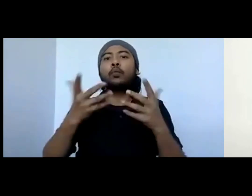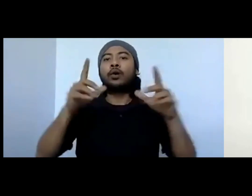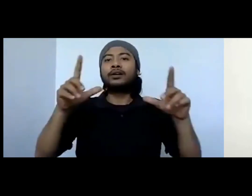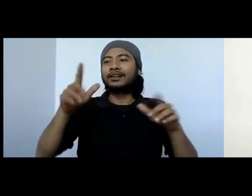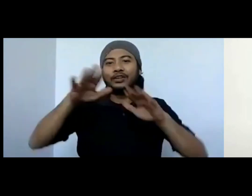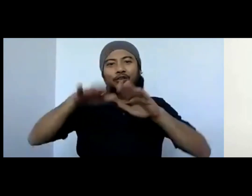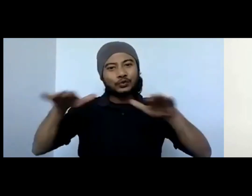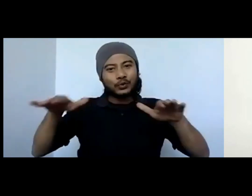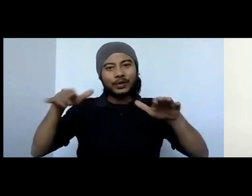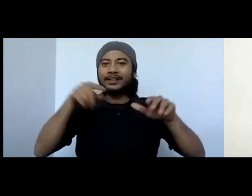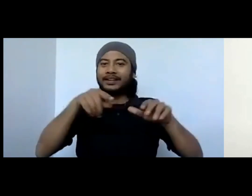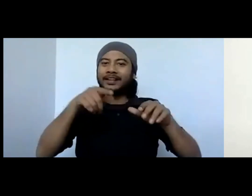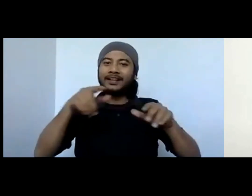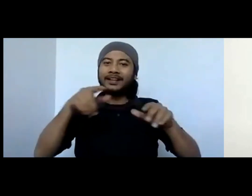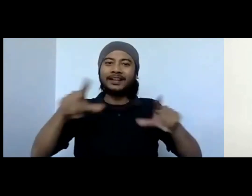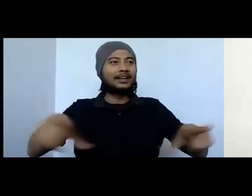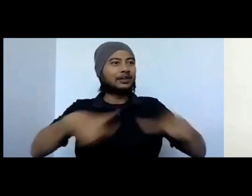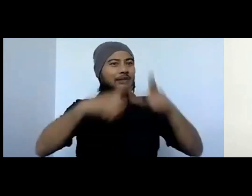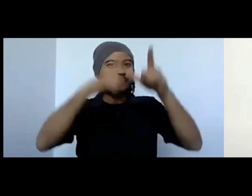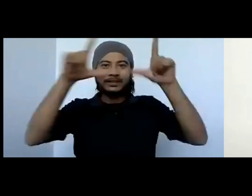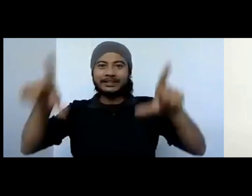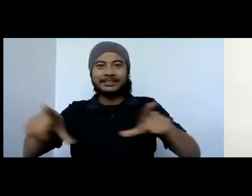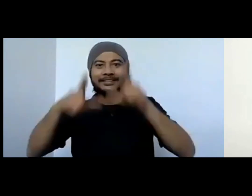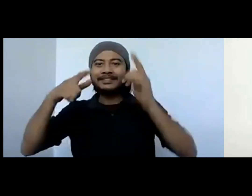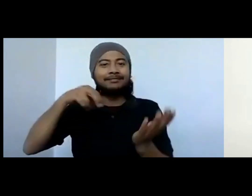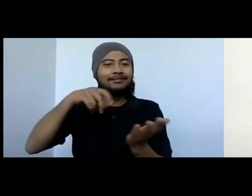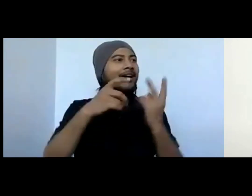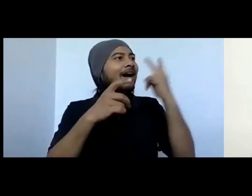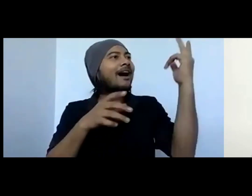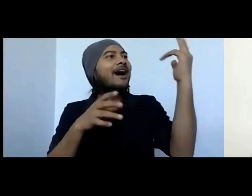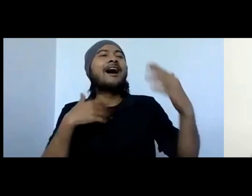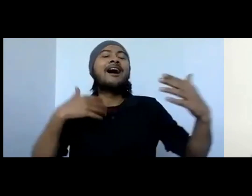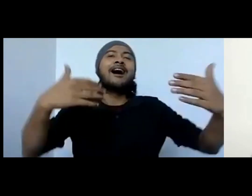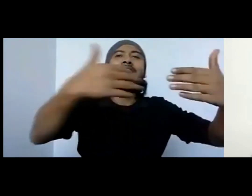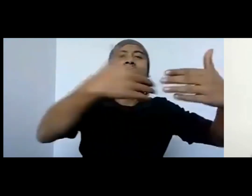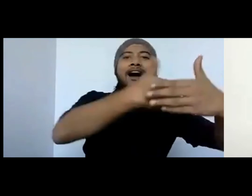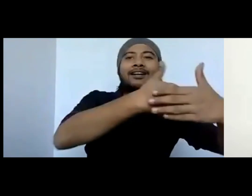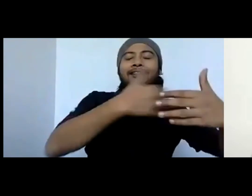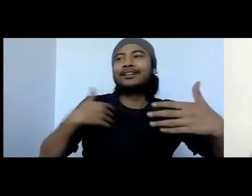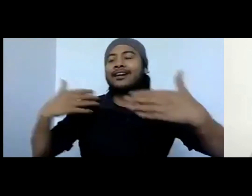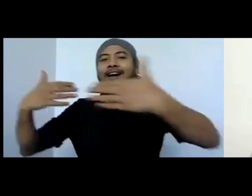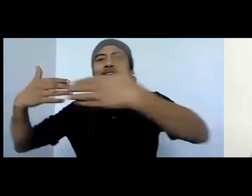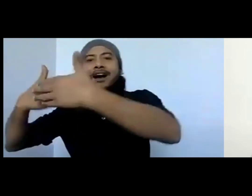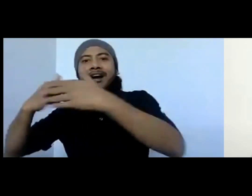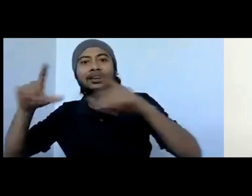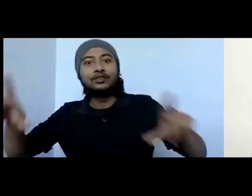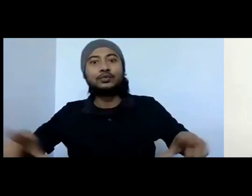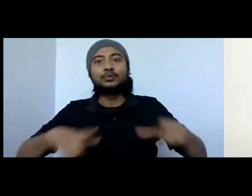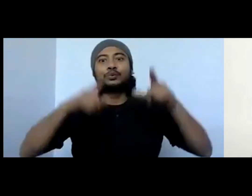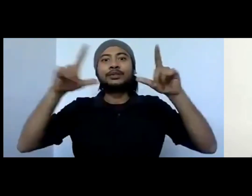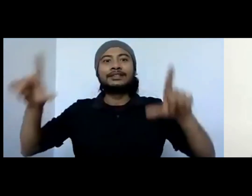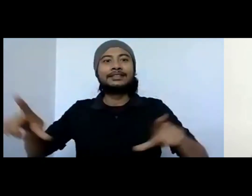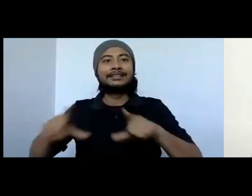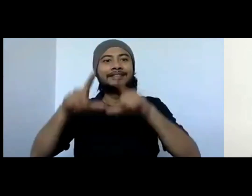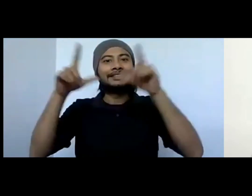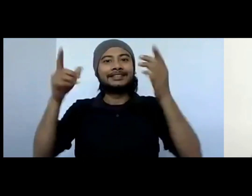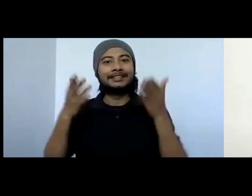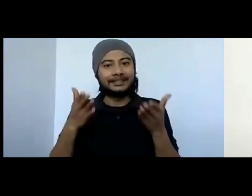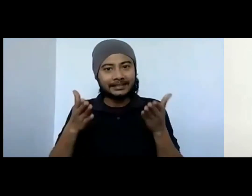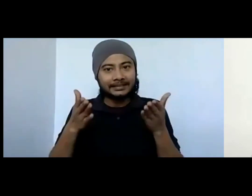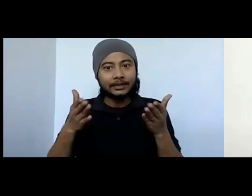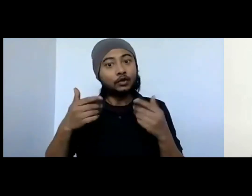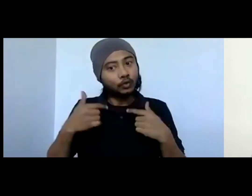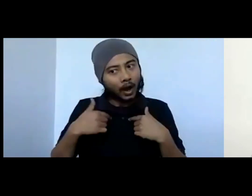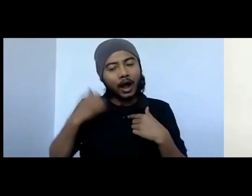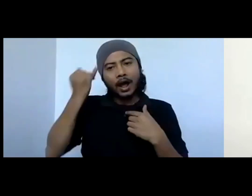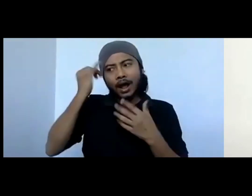them. So we tried and did the tree hugs. And, you know, they want and more of a more of a what do I